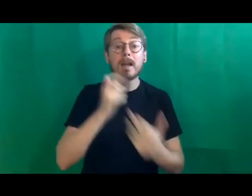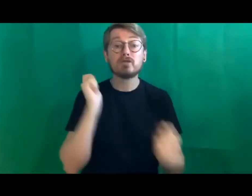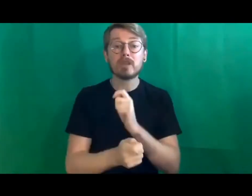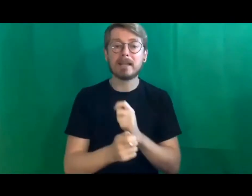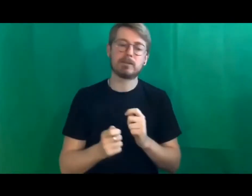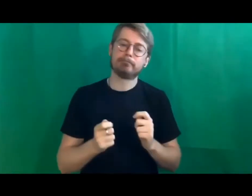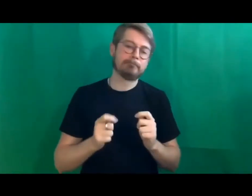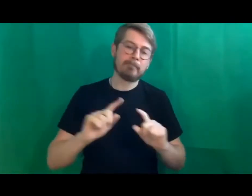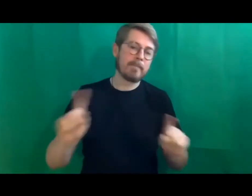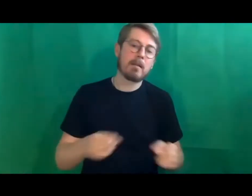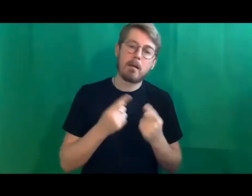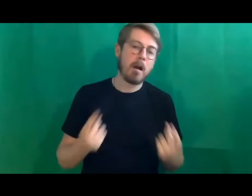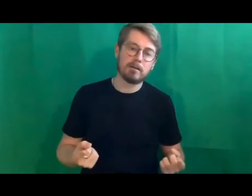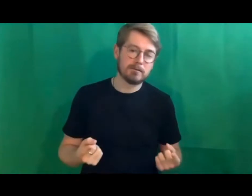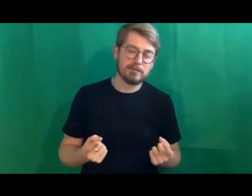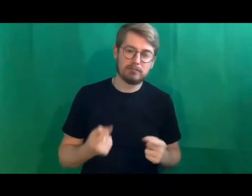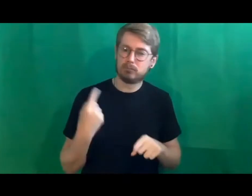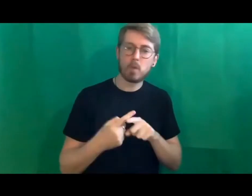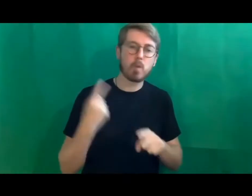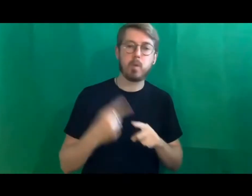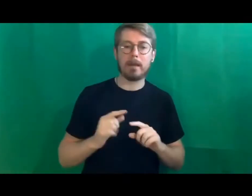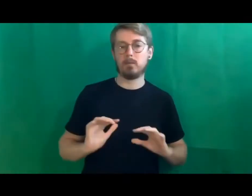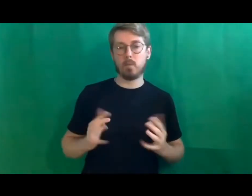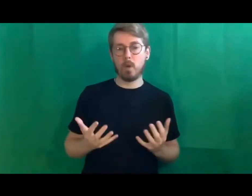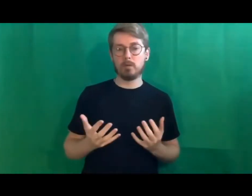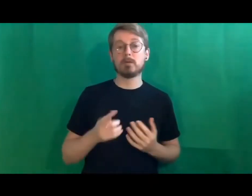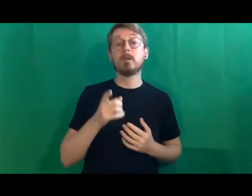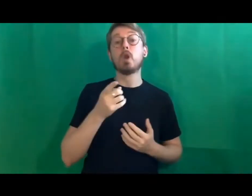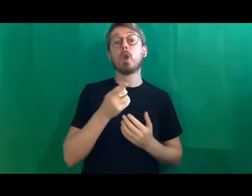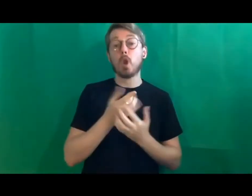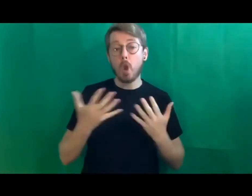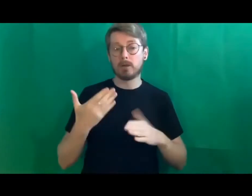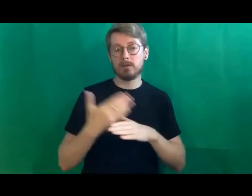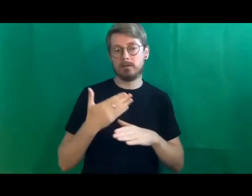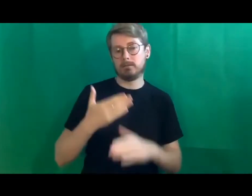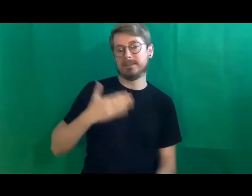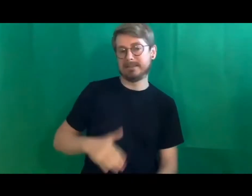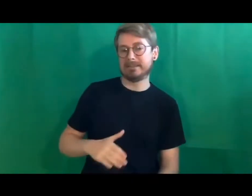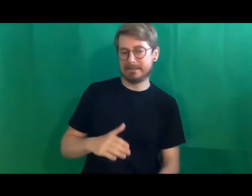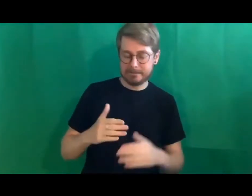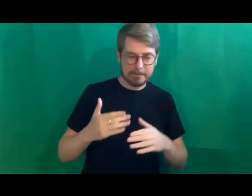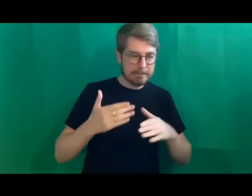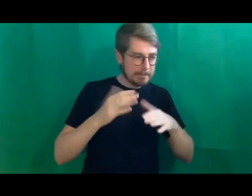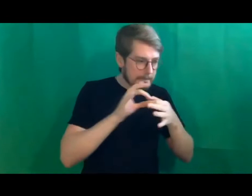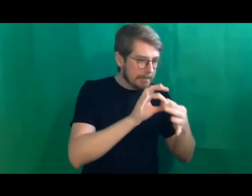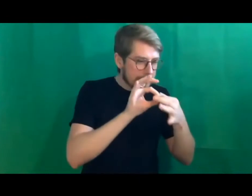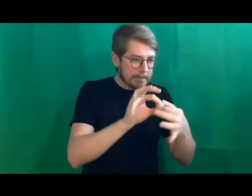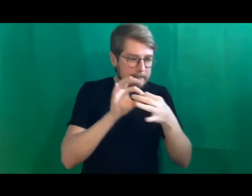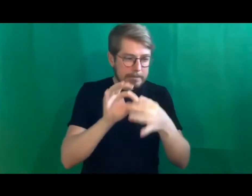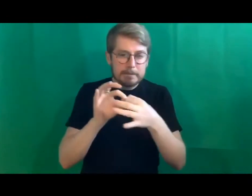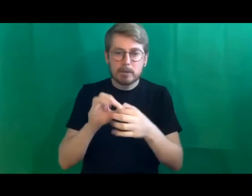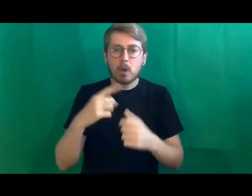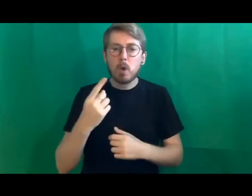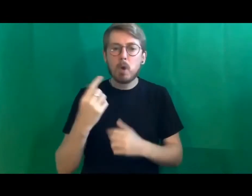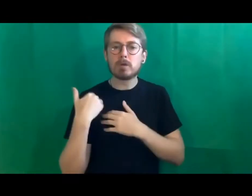the curtain of all this and under the bonnet and it is there's a lot to do and that burden doesn't lie on the